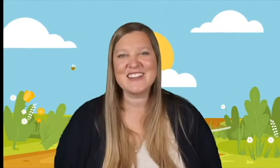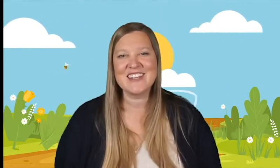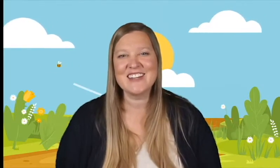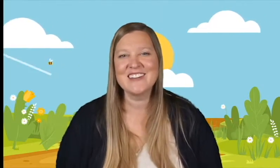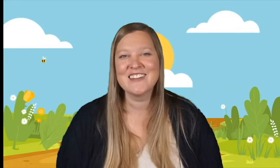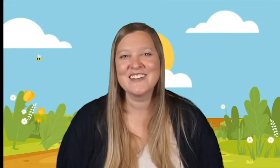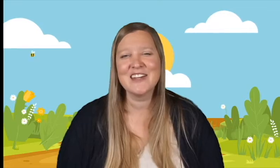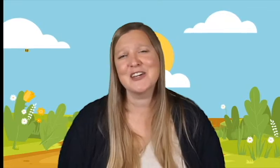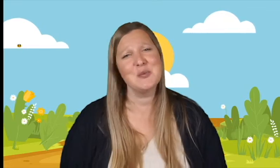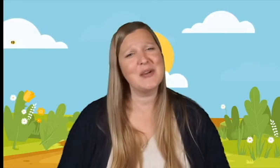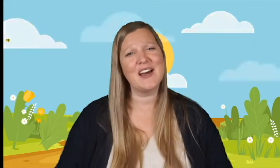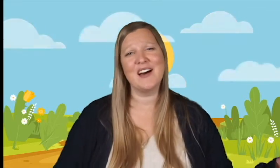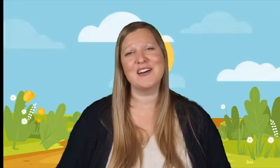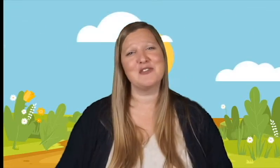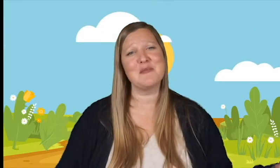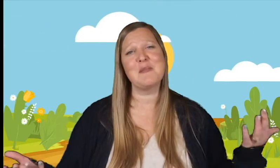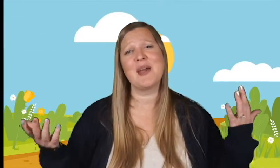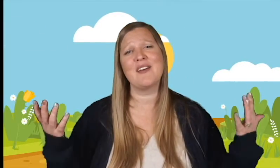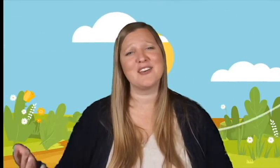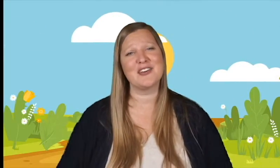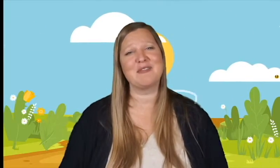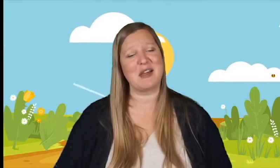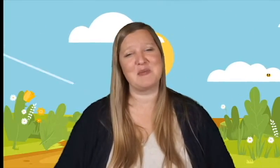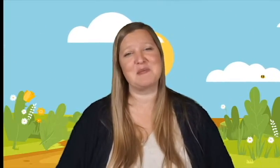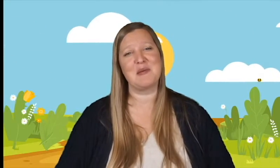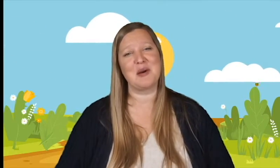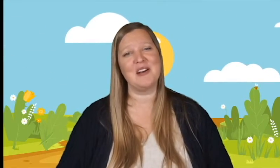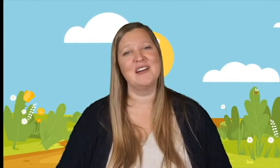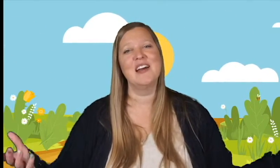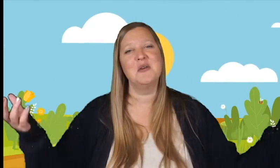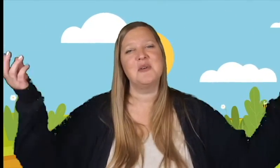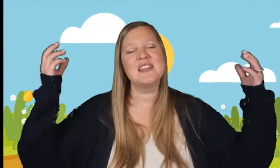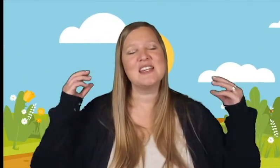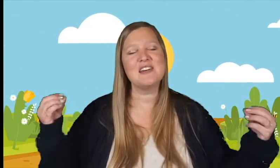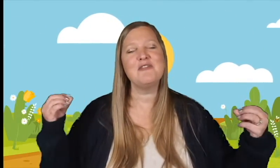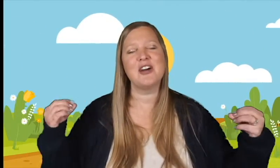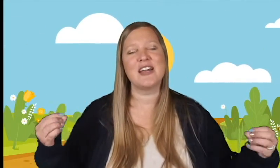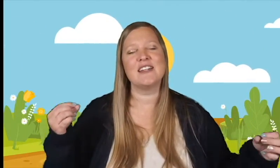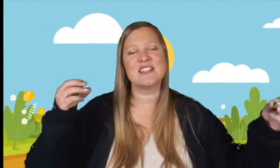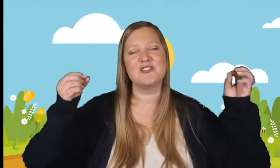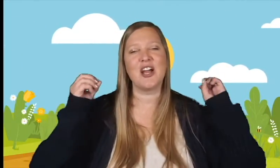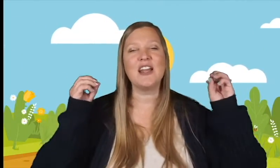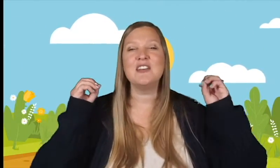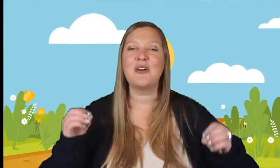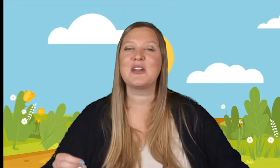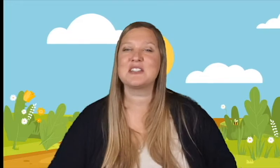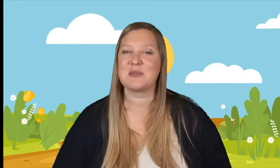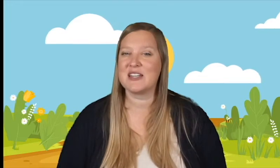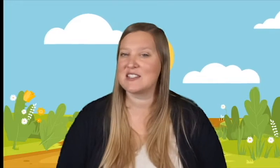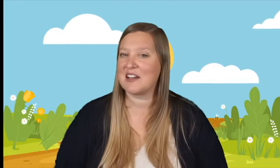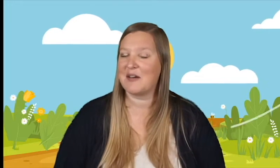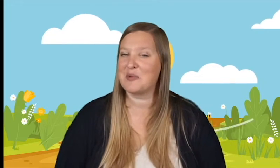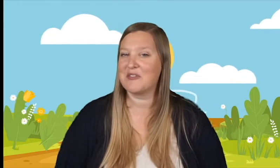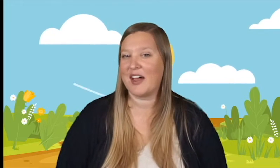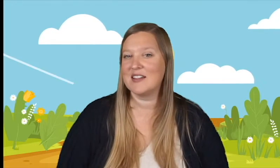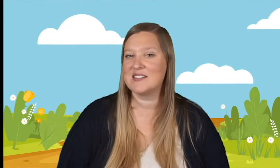thing. It could be a hug from a parent or a family member. But think of ways and try to notice ways that God provides